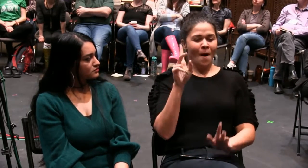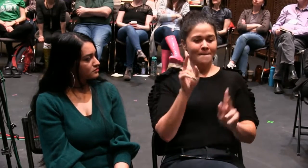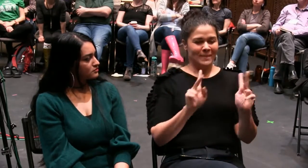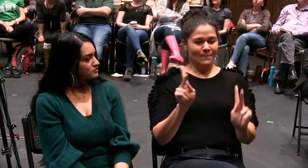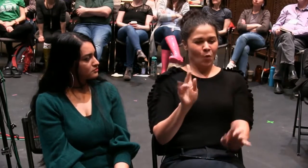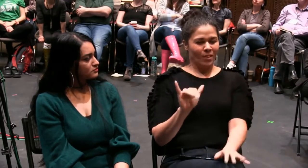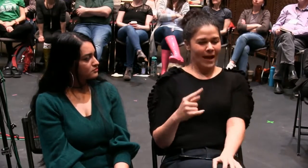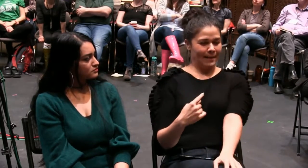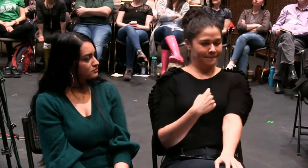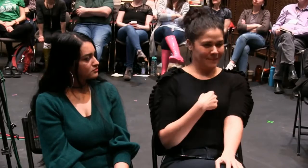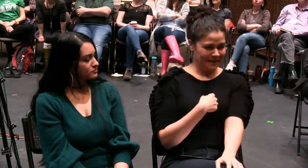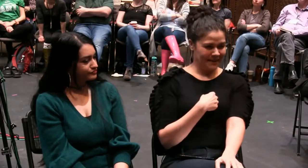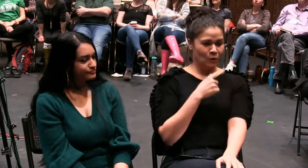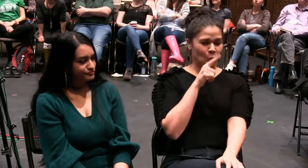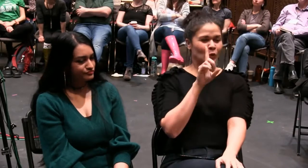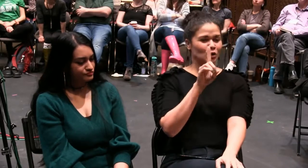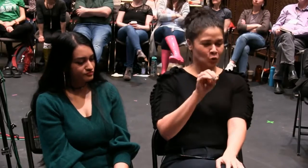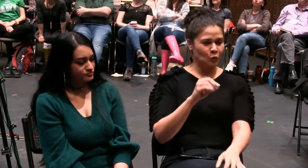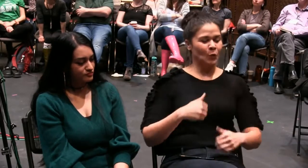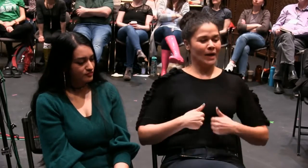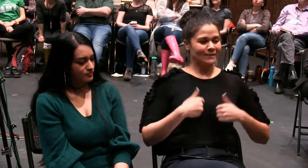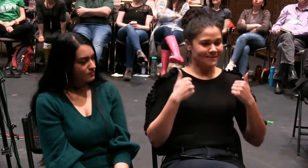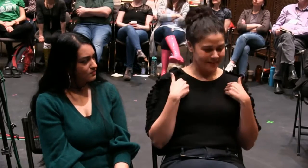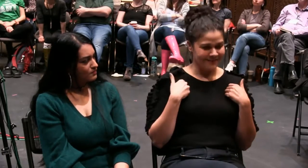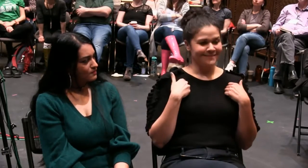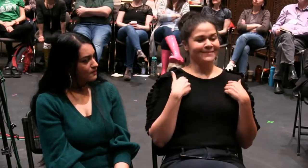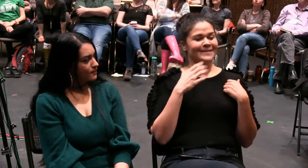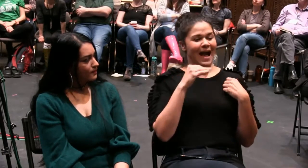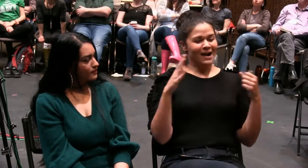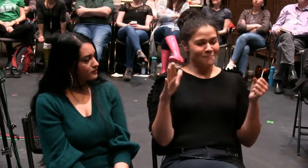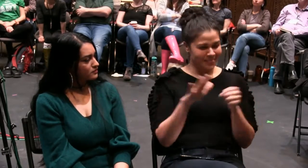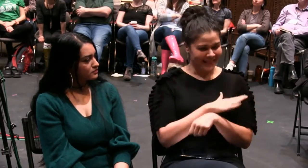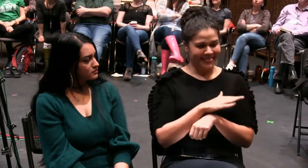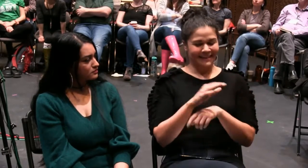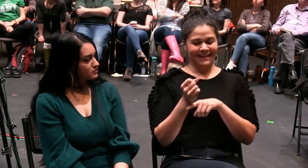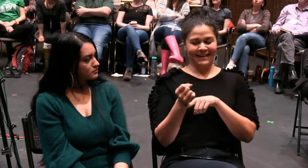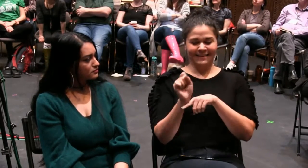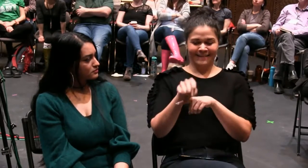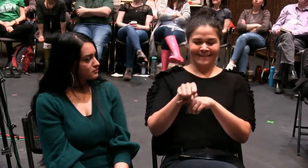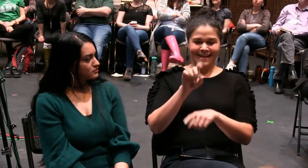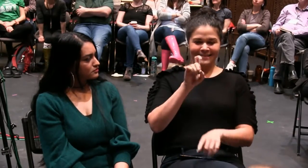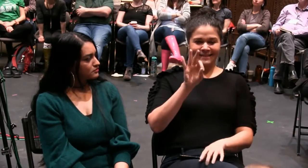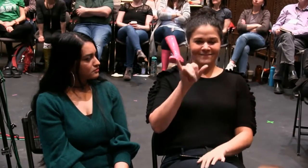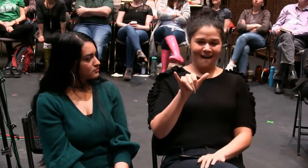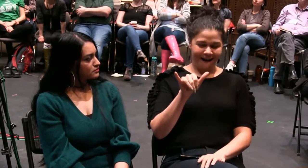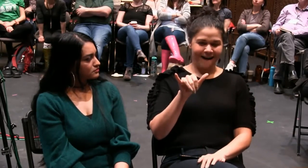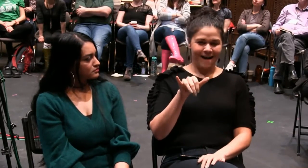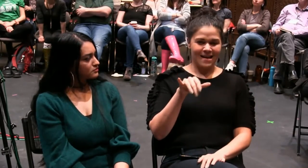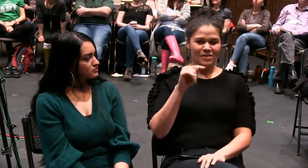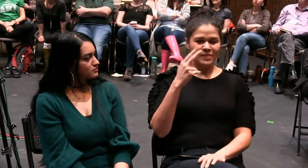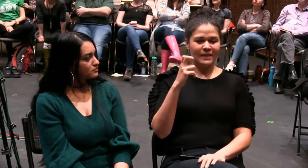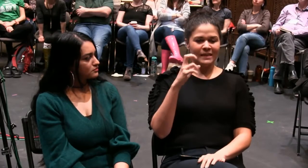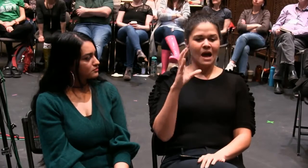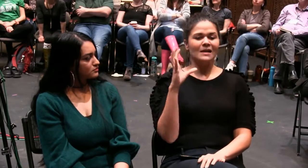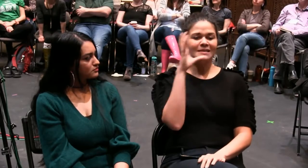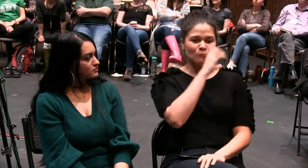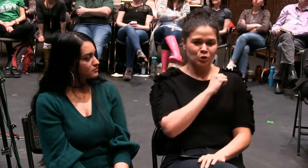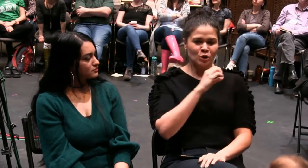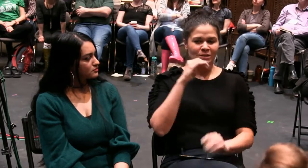And that I want to be a wholesome representative for people like me, who can't be